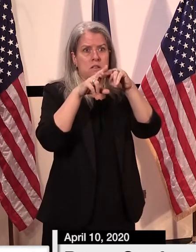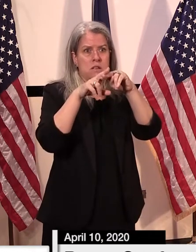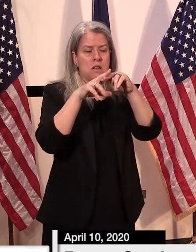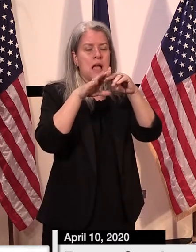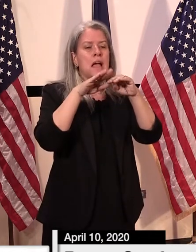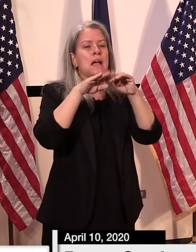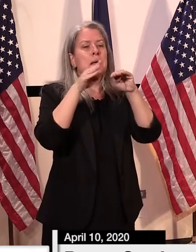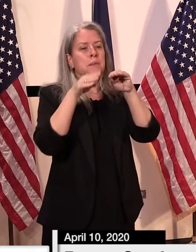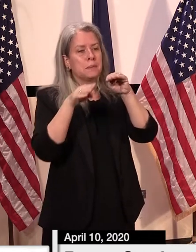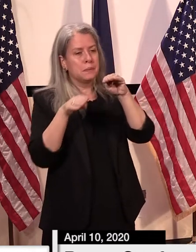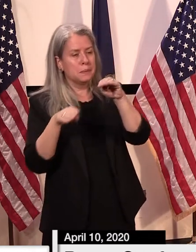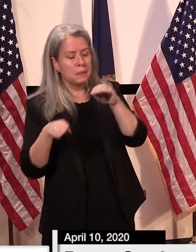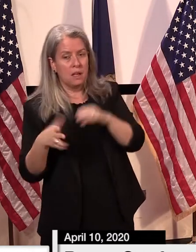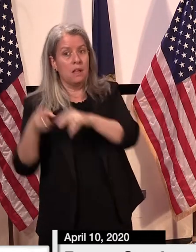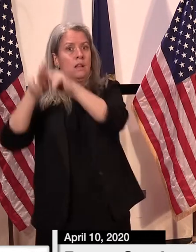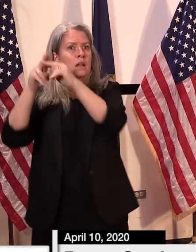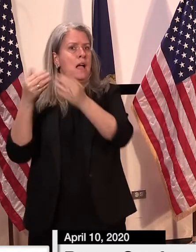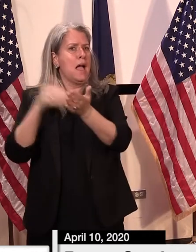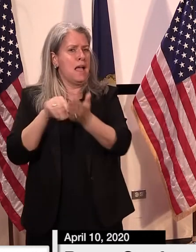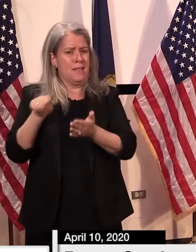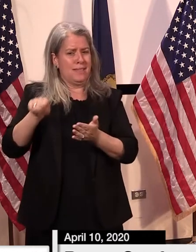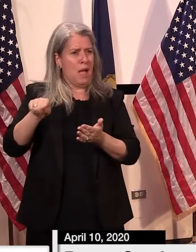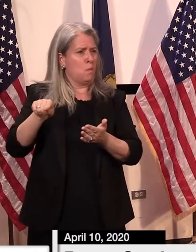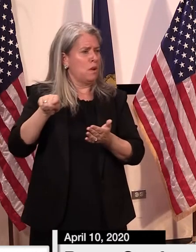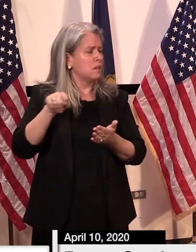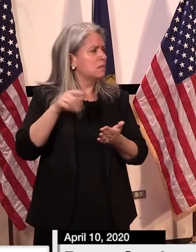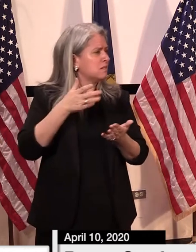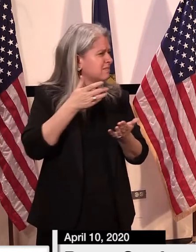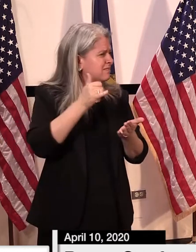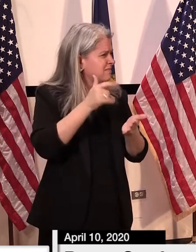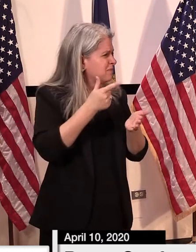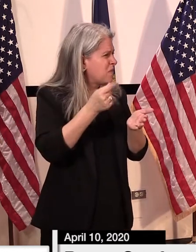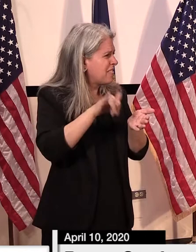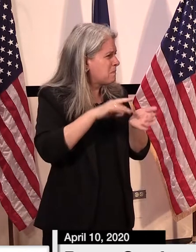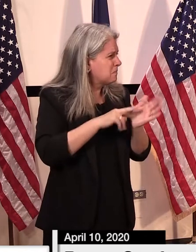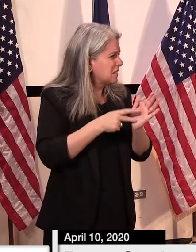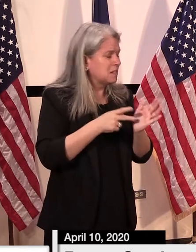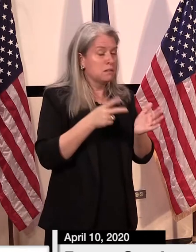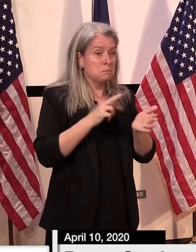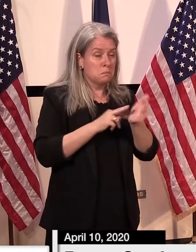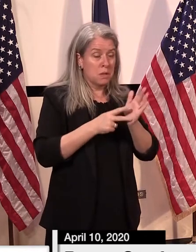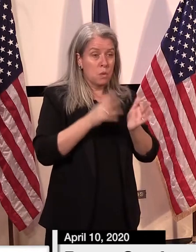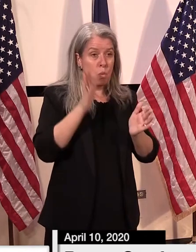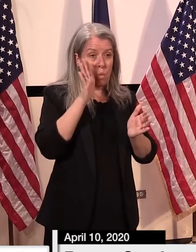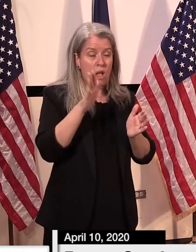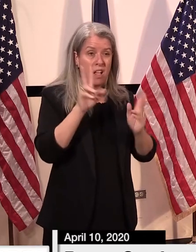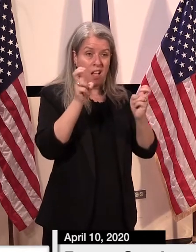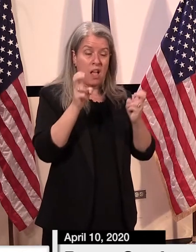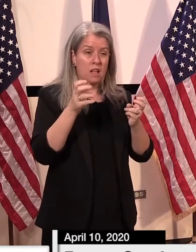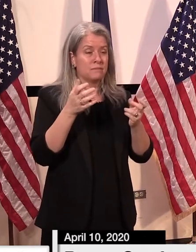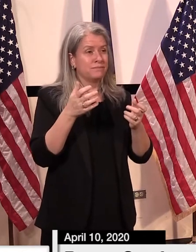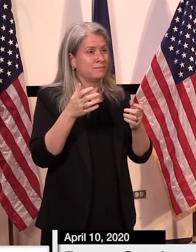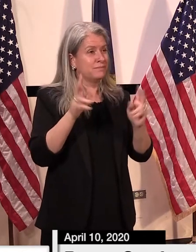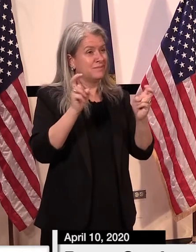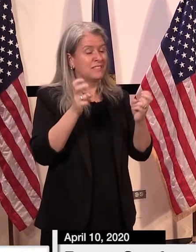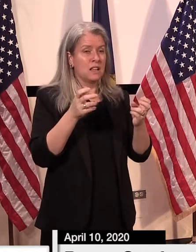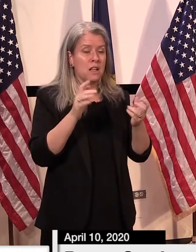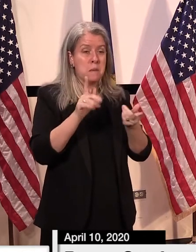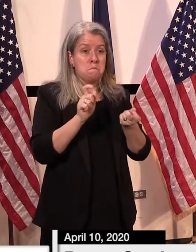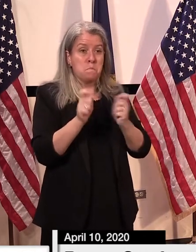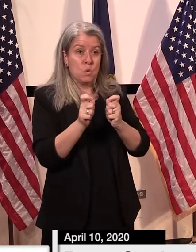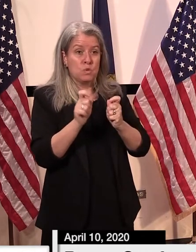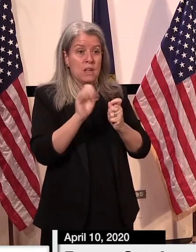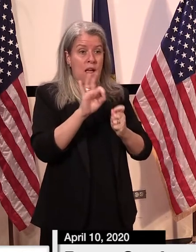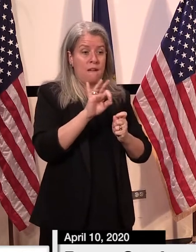what we'd be looking at would be um it's a uh a either a new virus a mutation